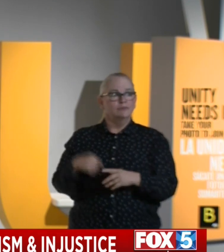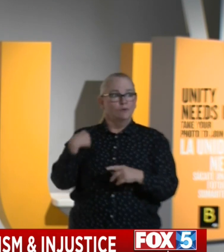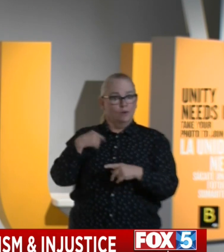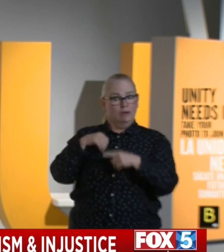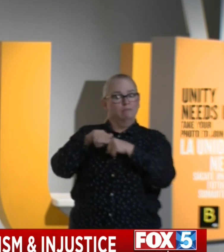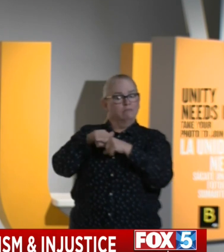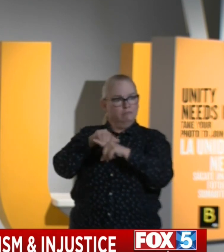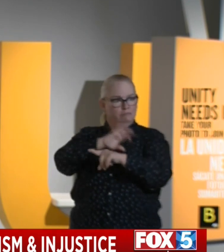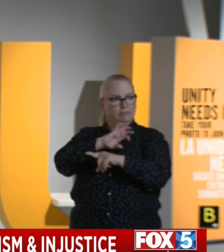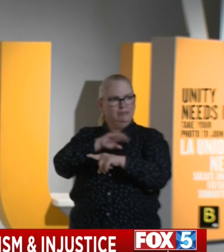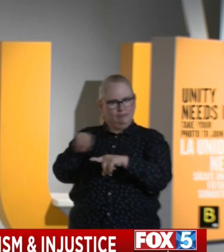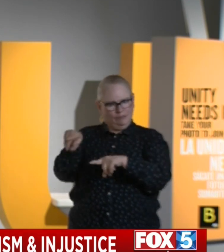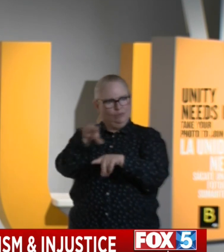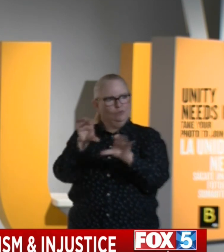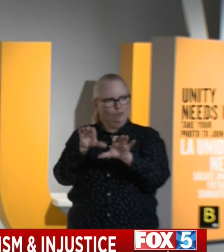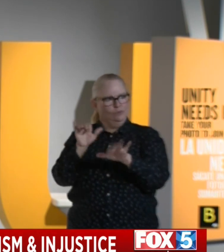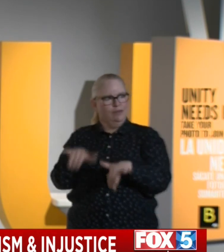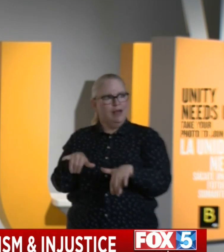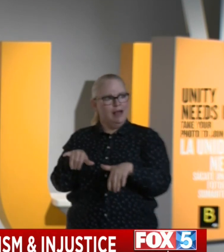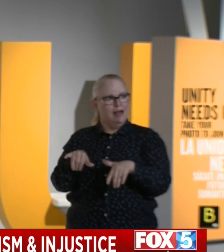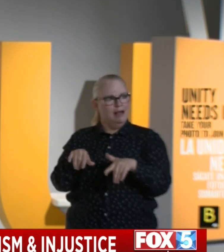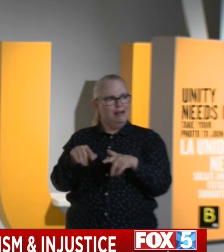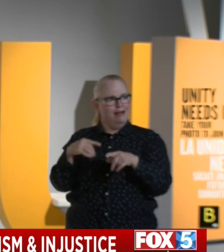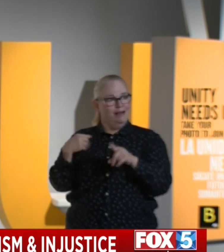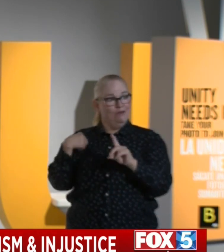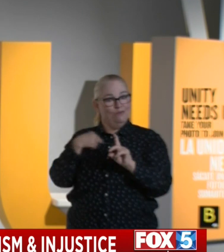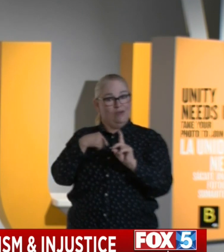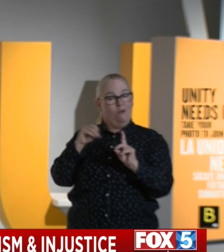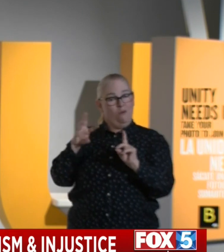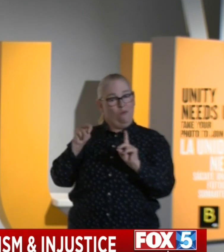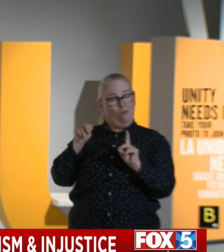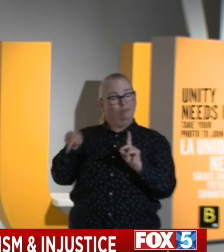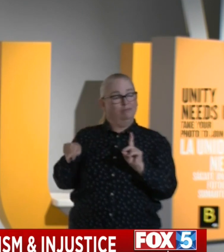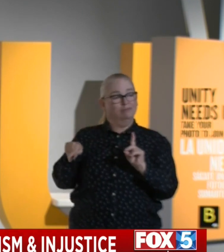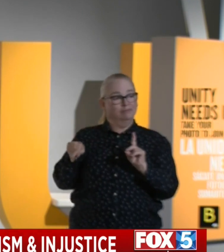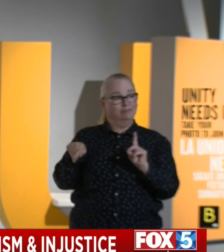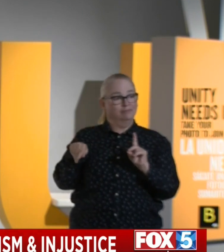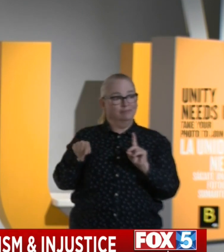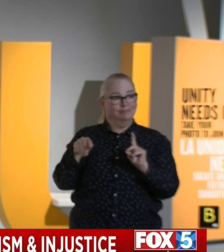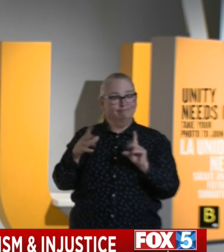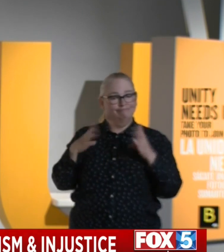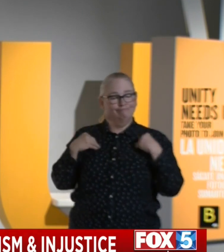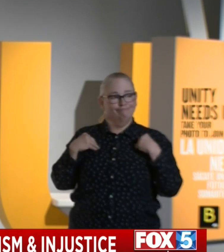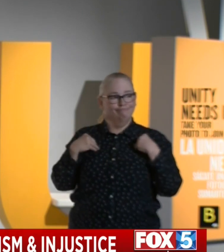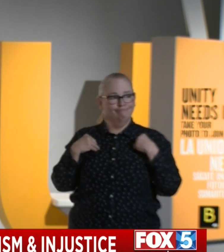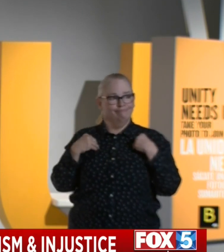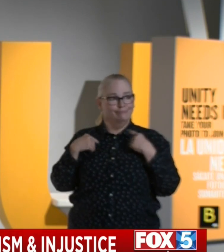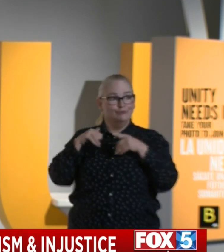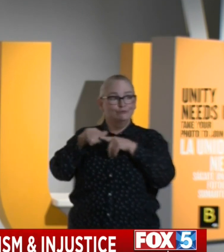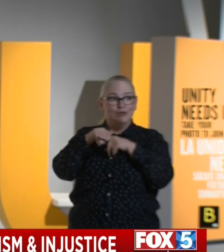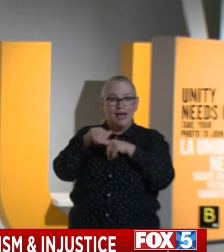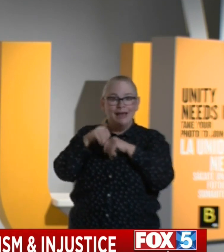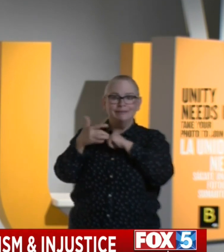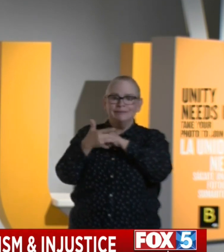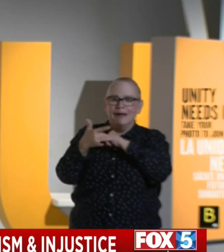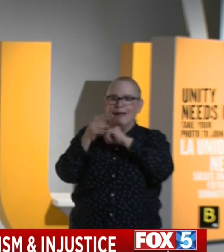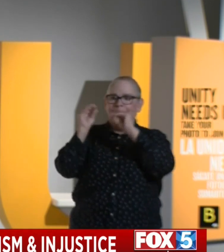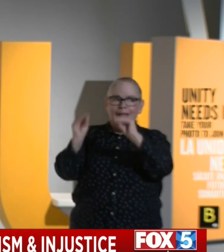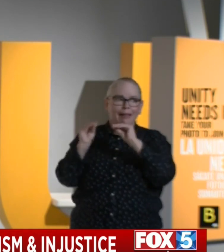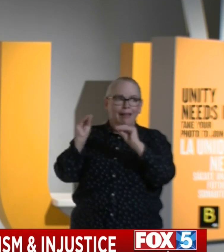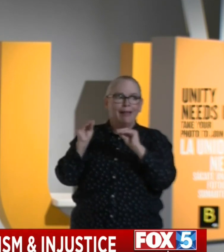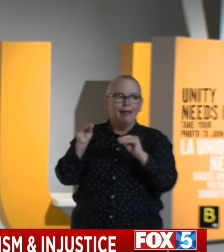I own this. We own this. Across this country. We train techniques on